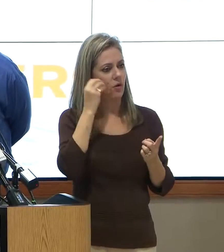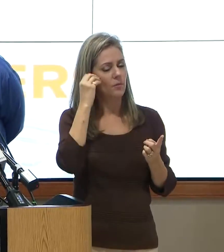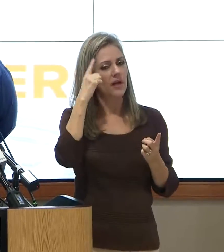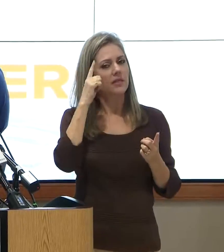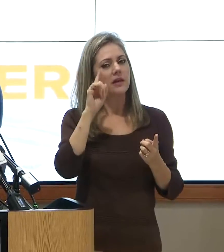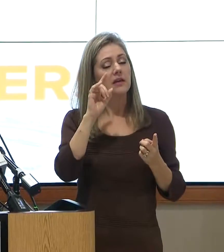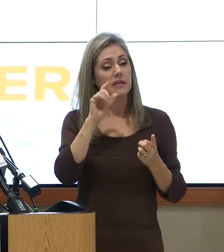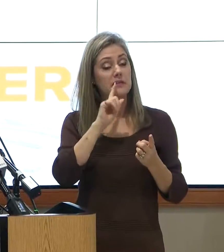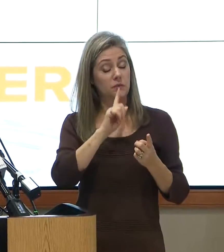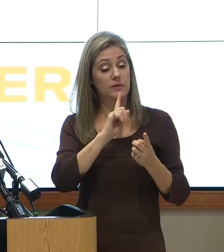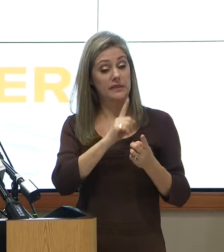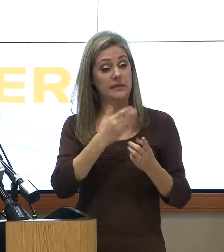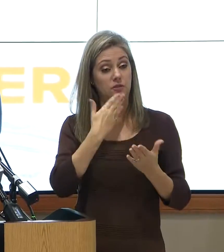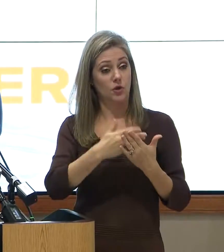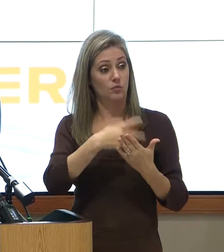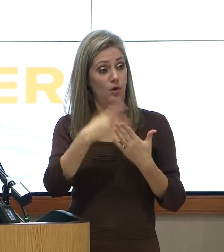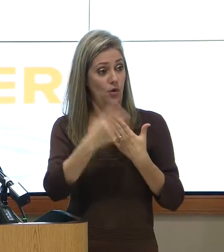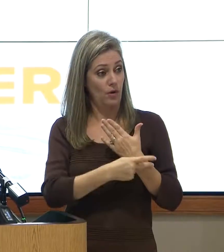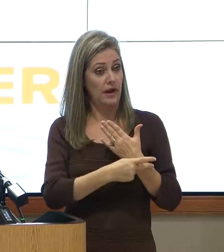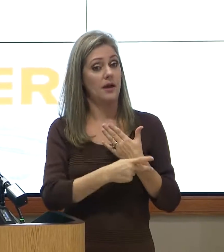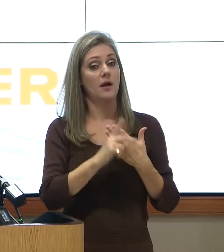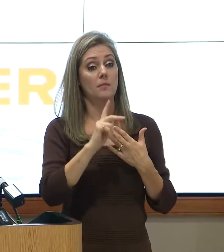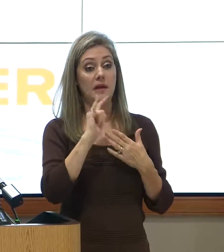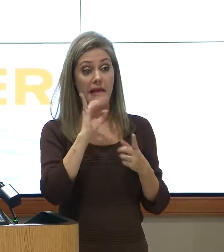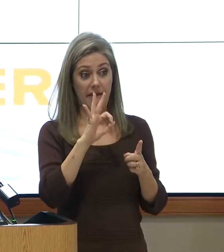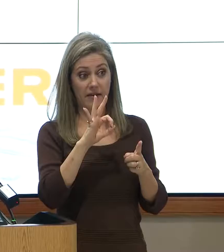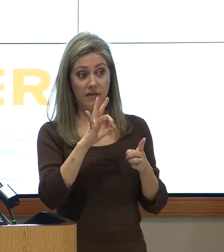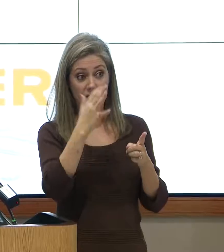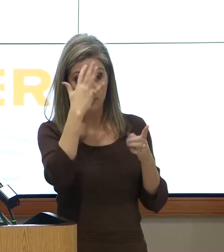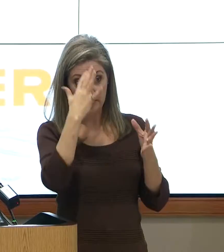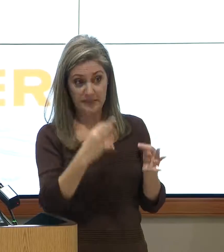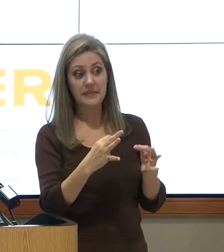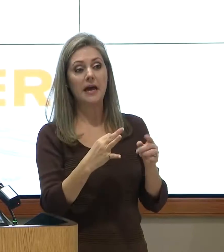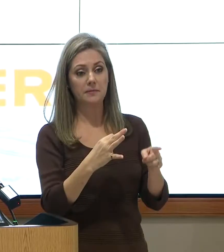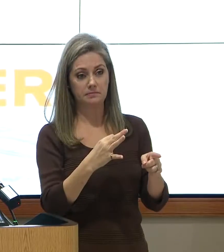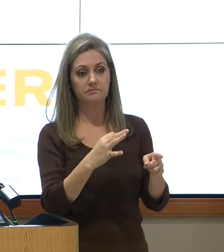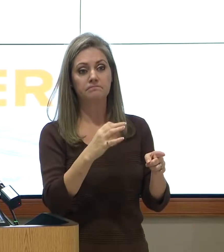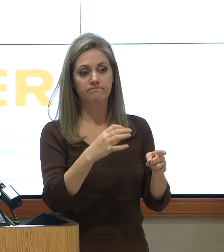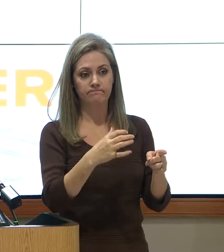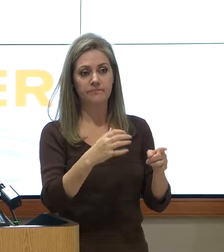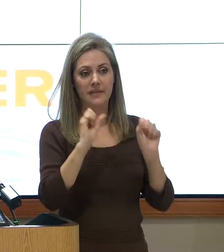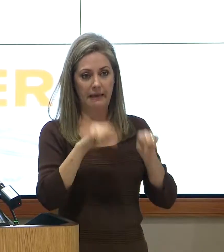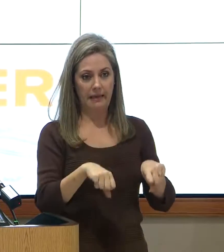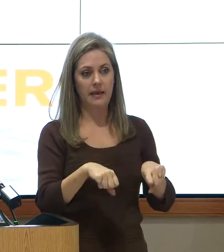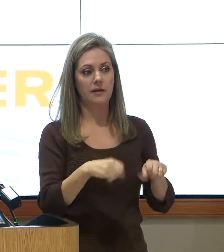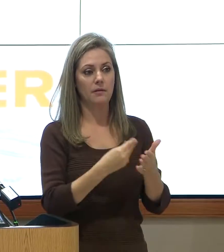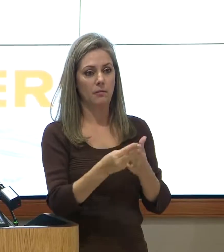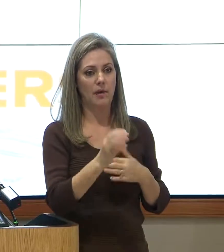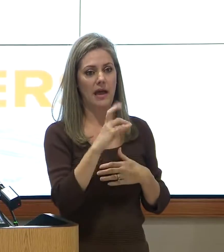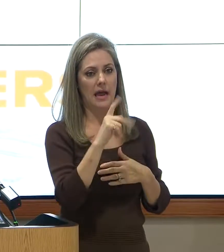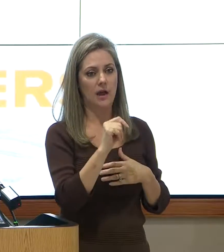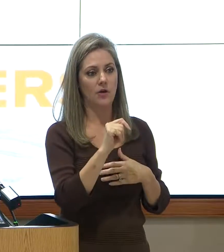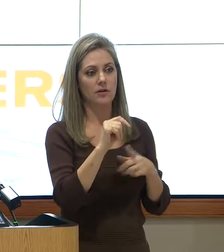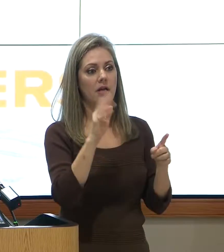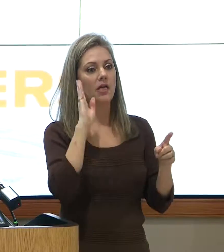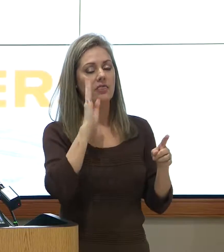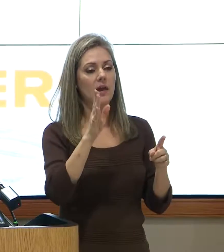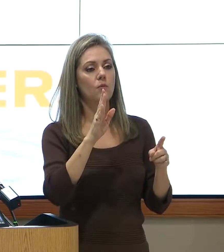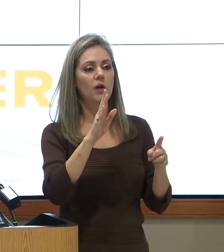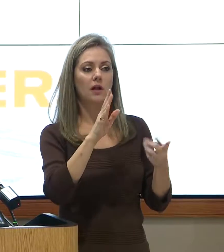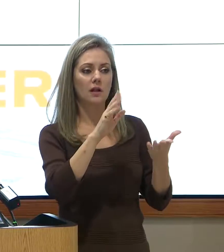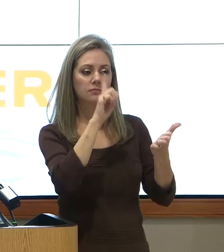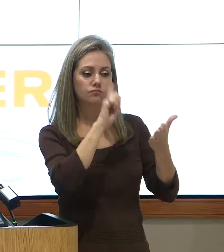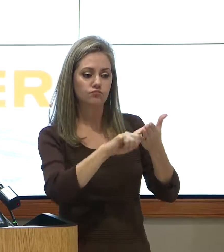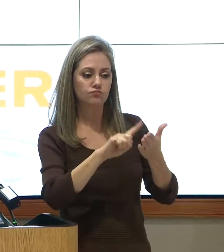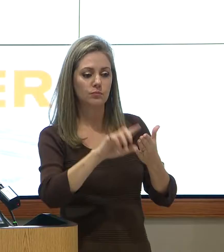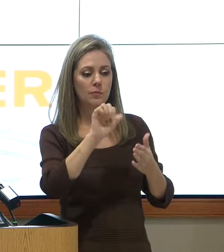it's a very good program in the fact that once it's made to determine the nation that these homes are eligible for buyout, an appraisal is ordered, and that appraisal is